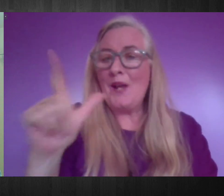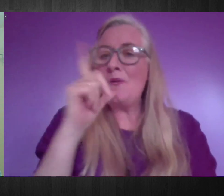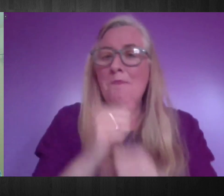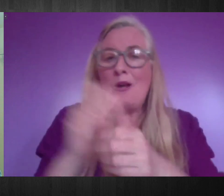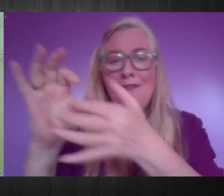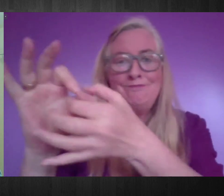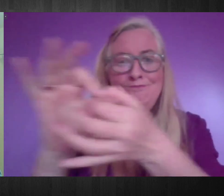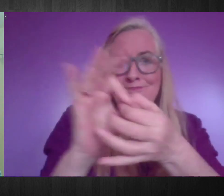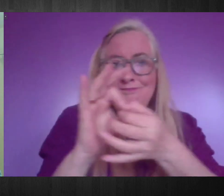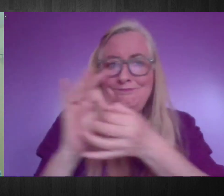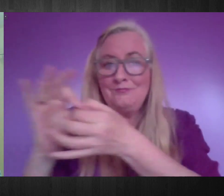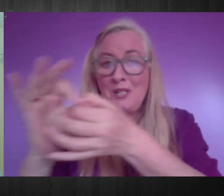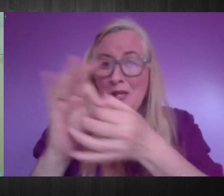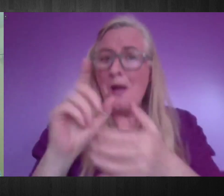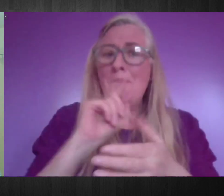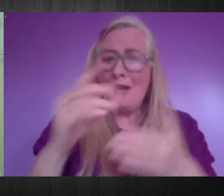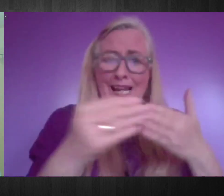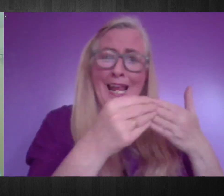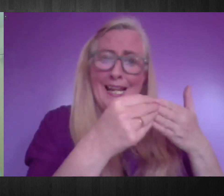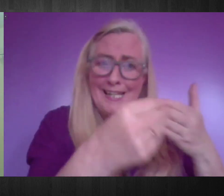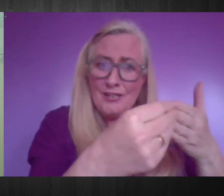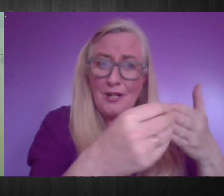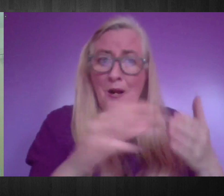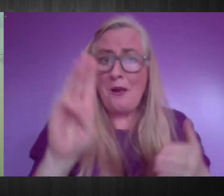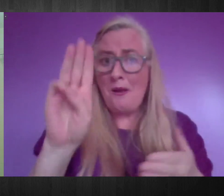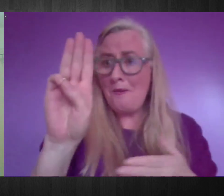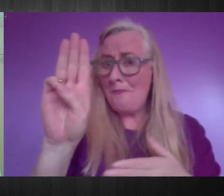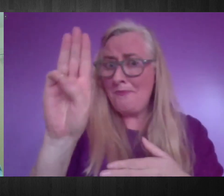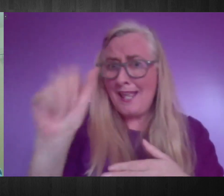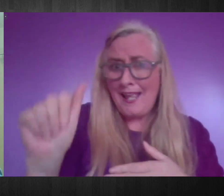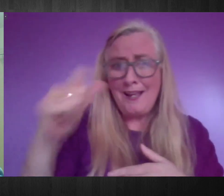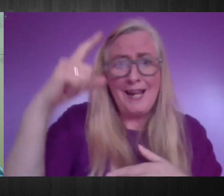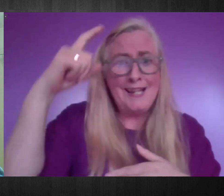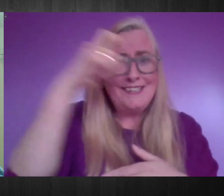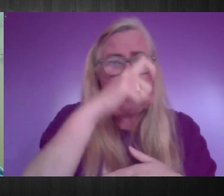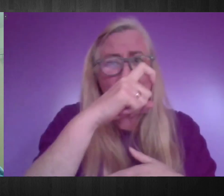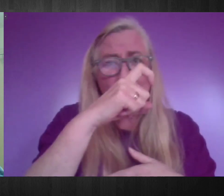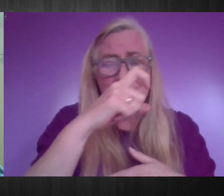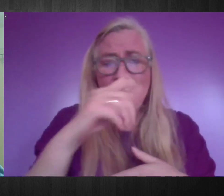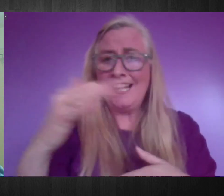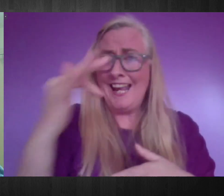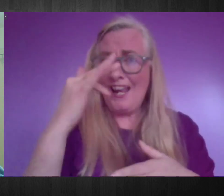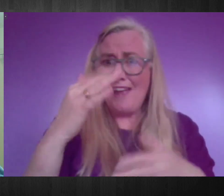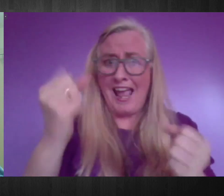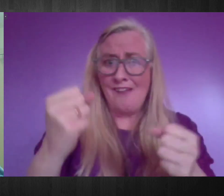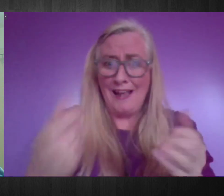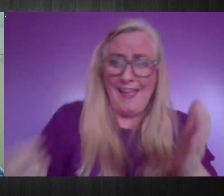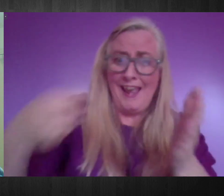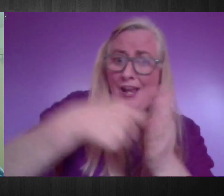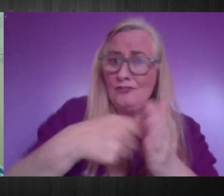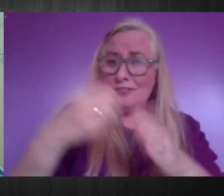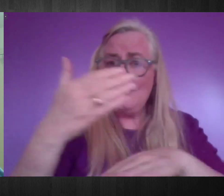it's impossible for a leader and a PA when it's such close relationship to carry out physical tasks, etc. And as a lot